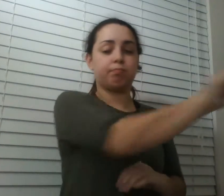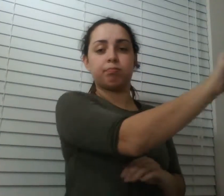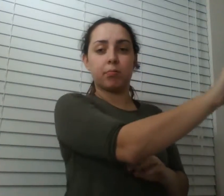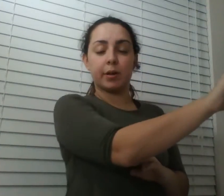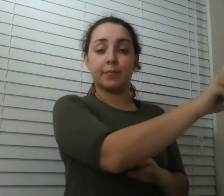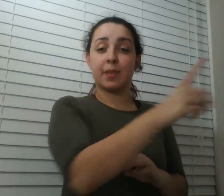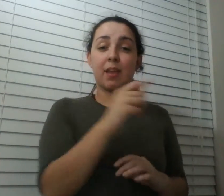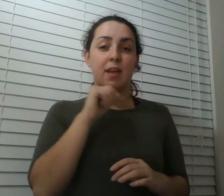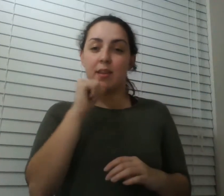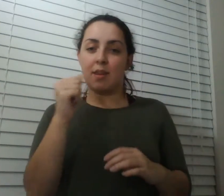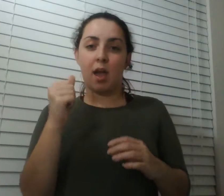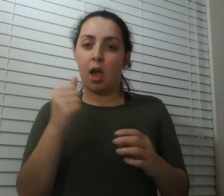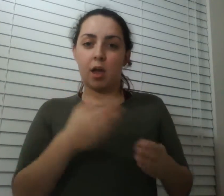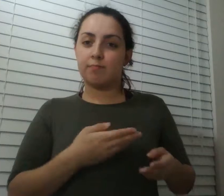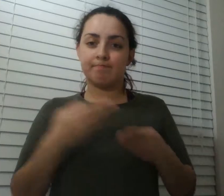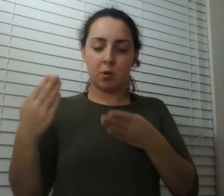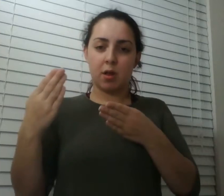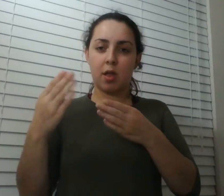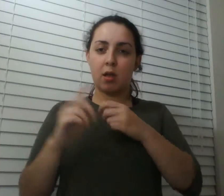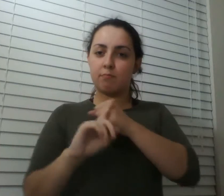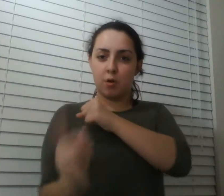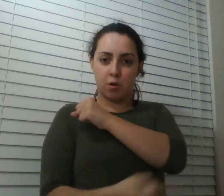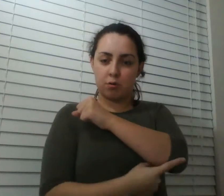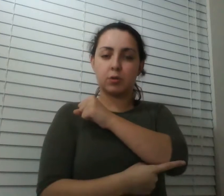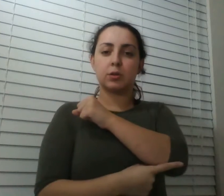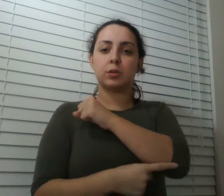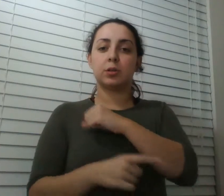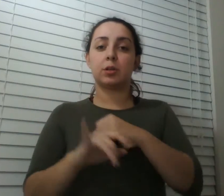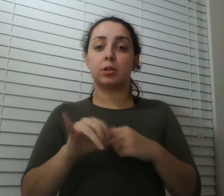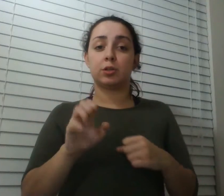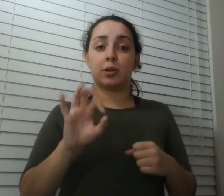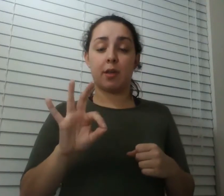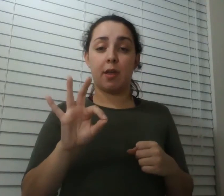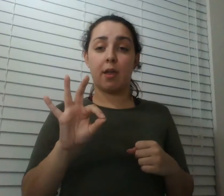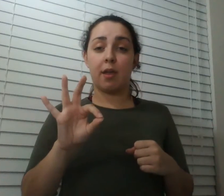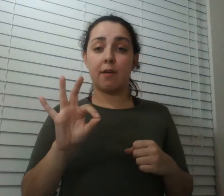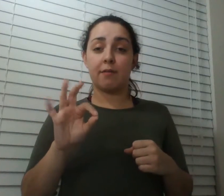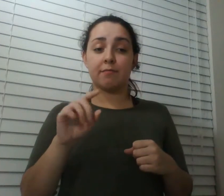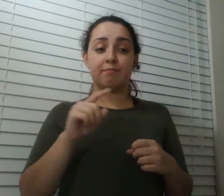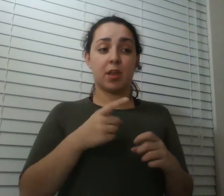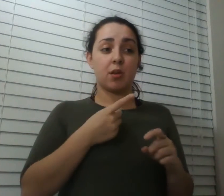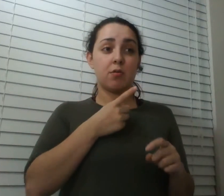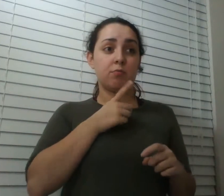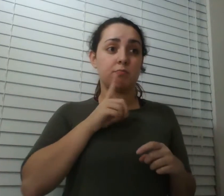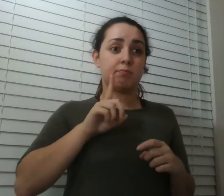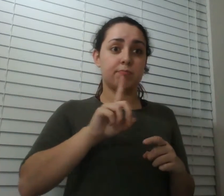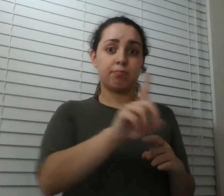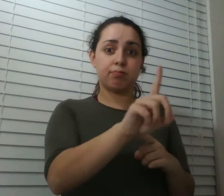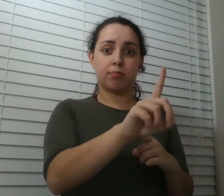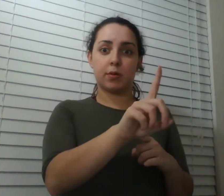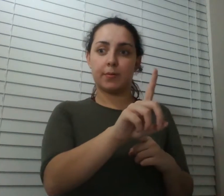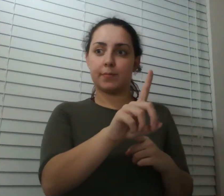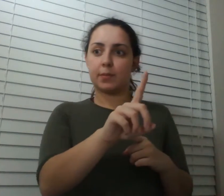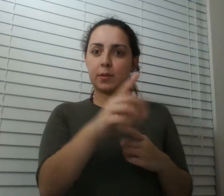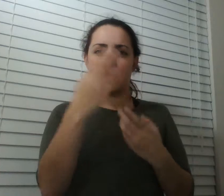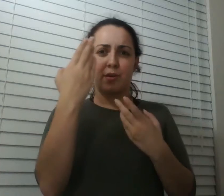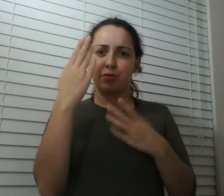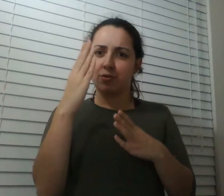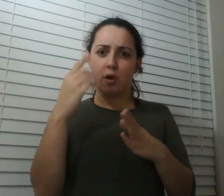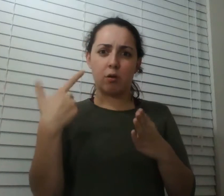saw jeff running toward my house and i just ran after him i had no idea he was shot but he got onto the porch